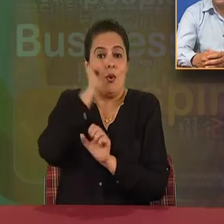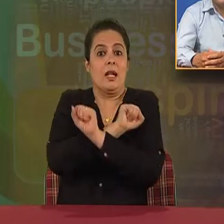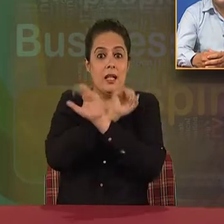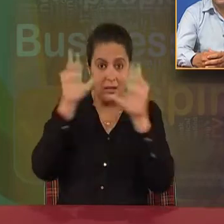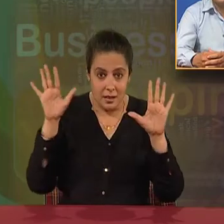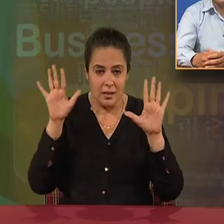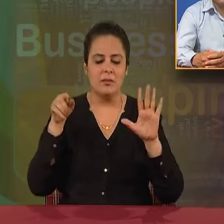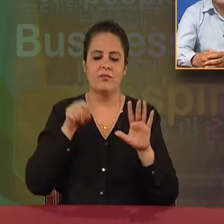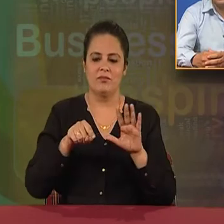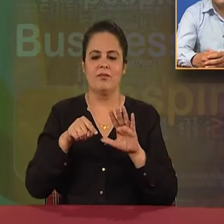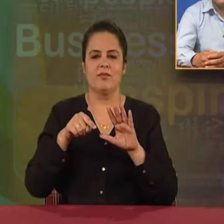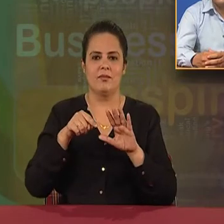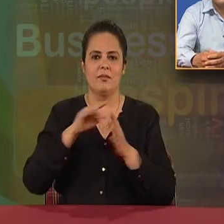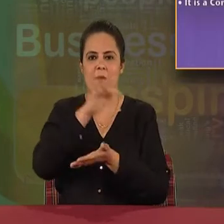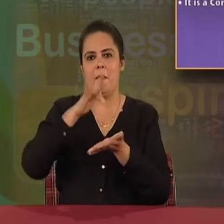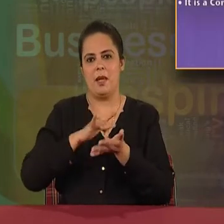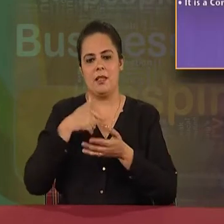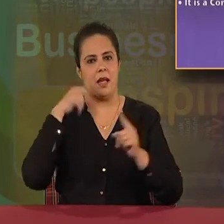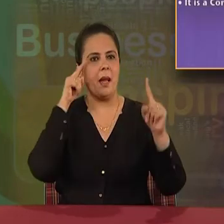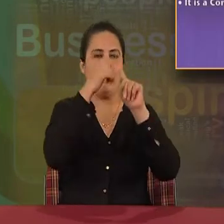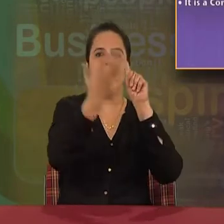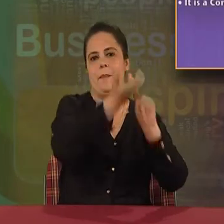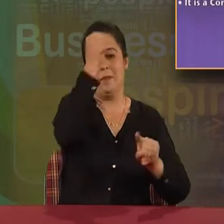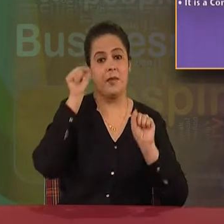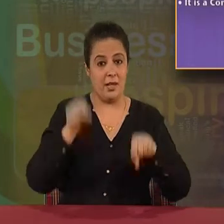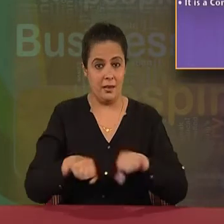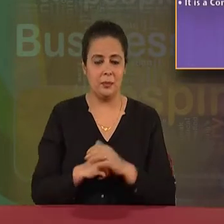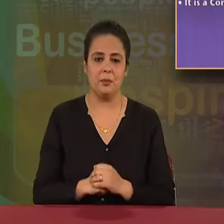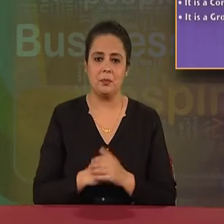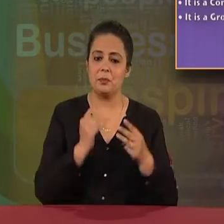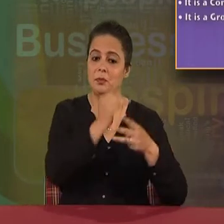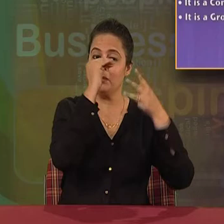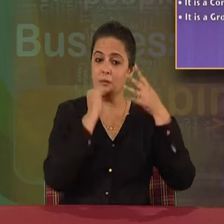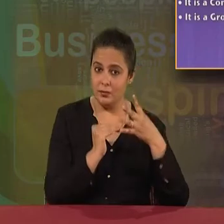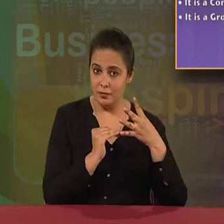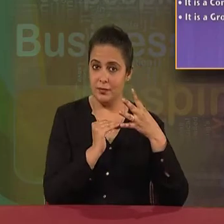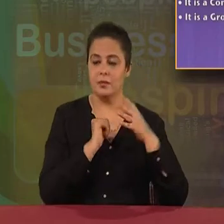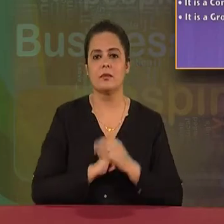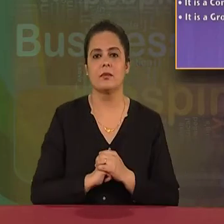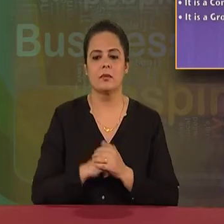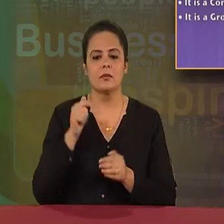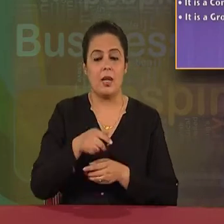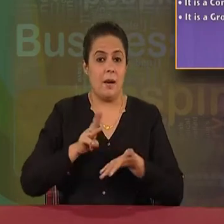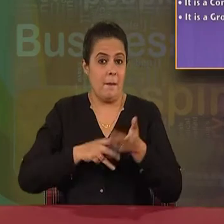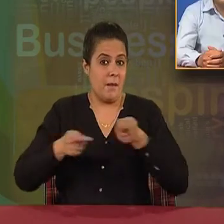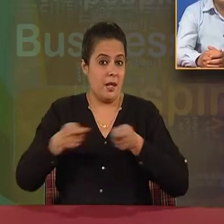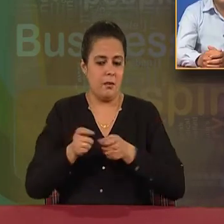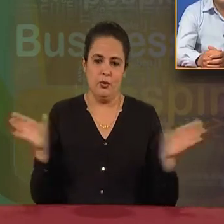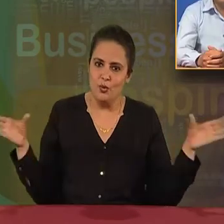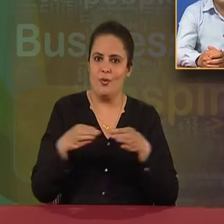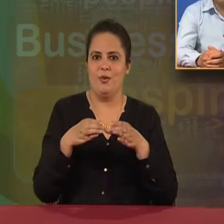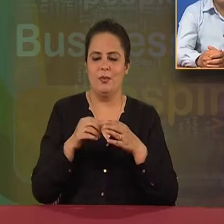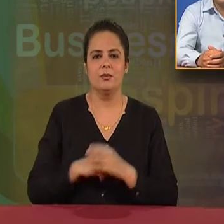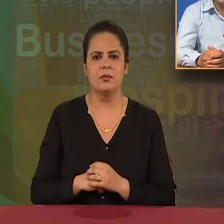achieve our organizational objectives. Students, now we have next feature. Management is a group activity. To